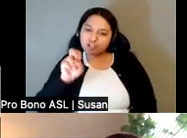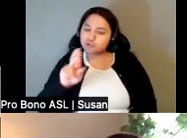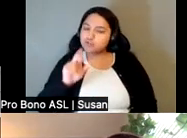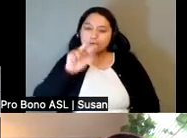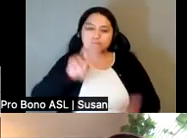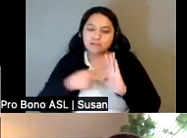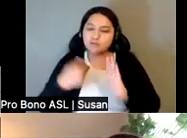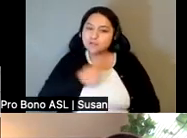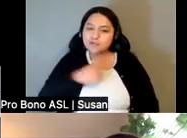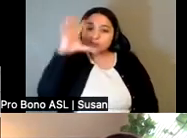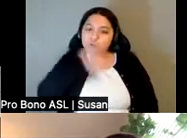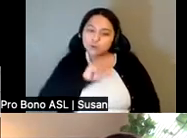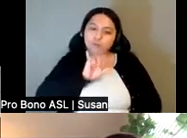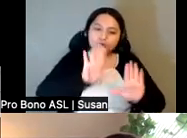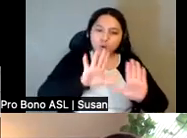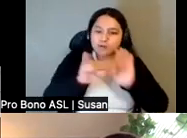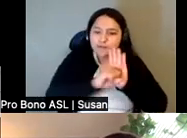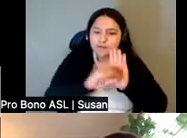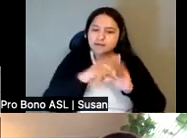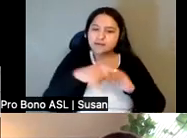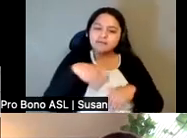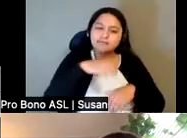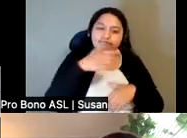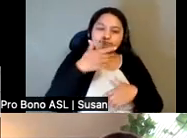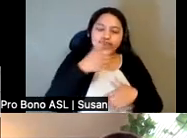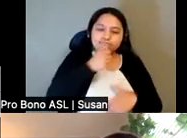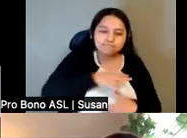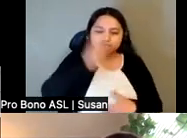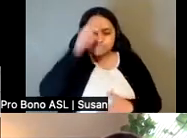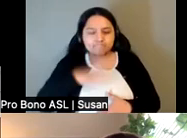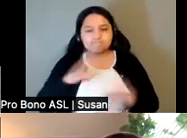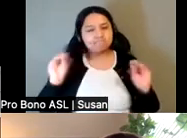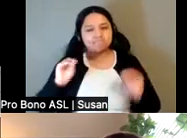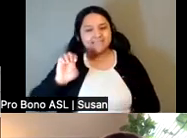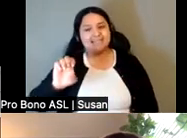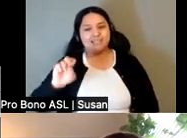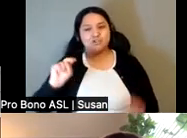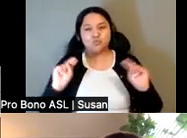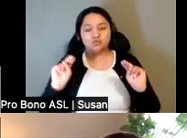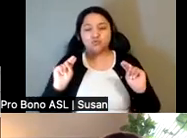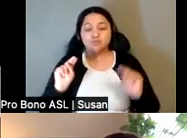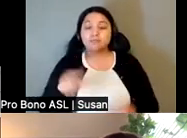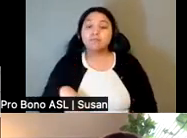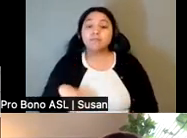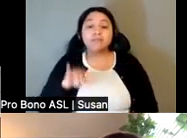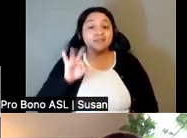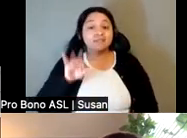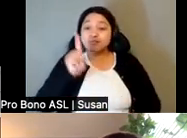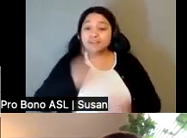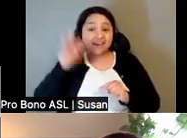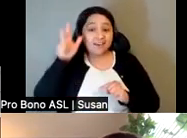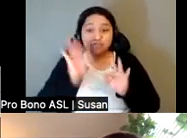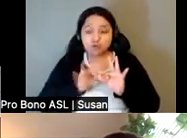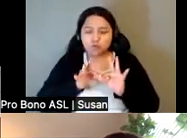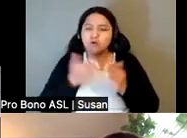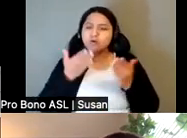presunciones acerca de la identidad de género de las personas. Si usted no puede escuchar la intérprete, por favor, use la caja de